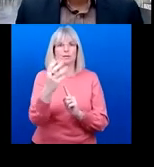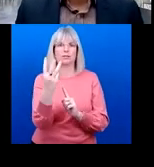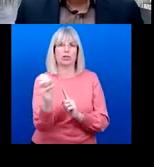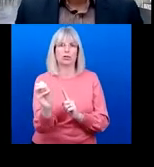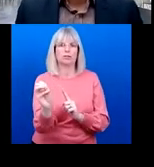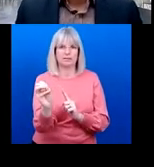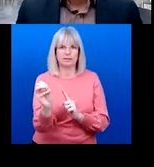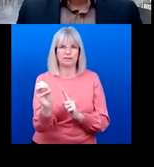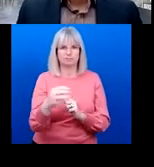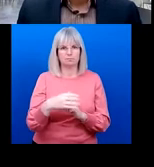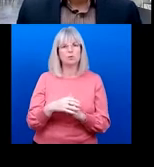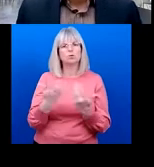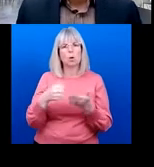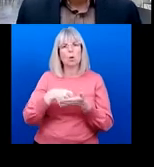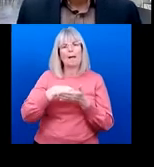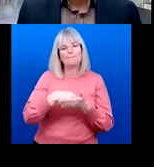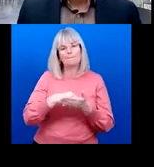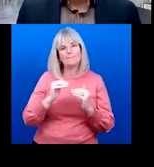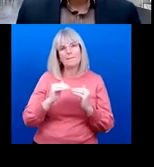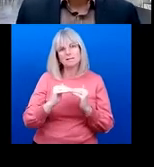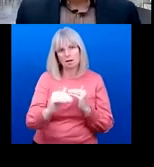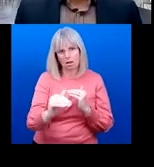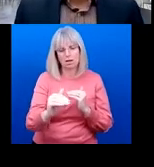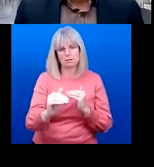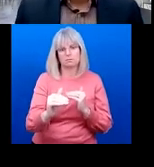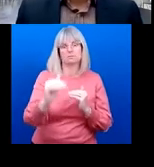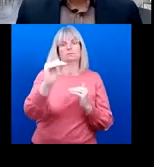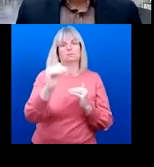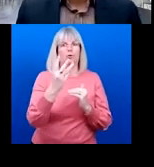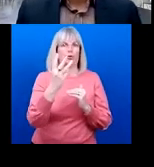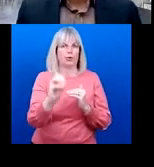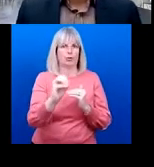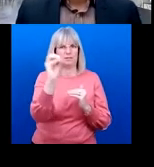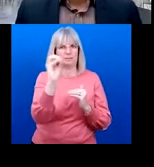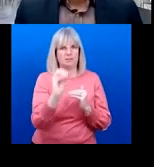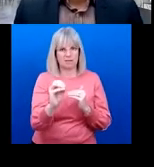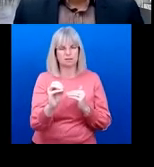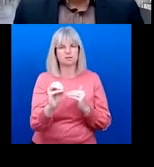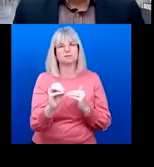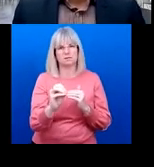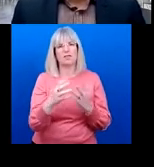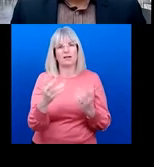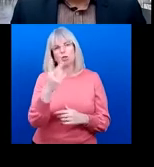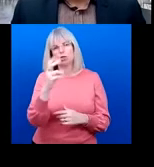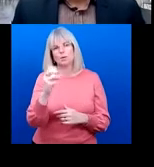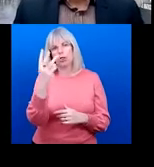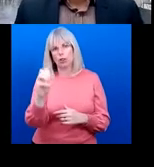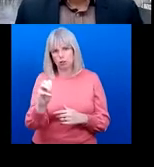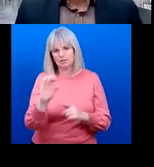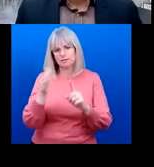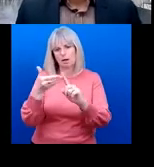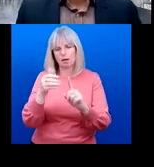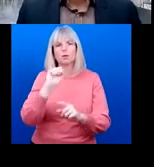for effective coverage of cataract surgery is 30% then the 2030 target will be a 60% coverage